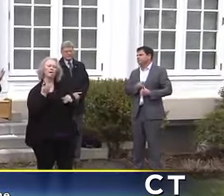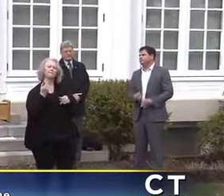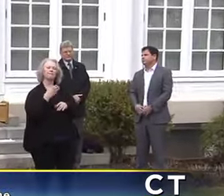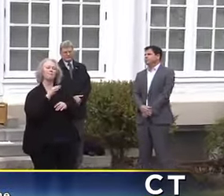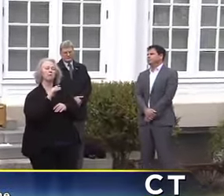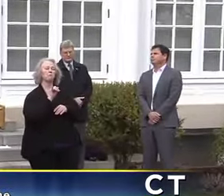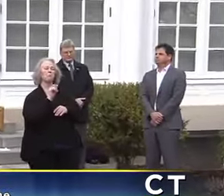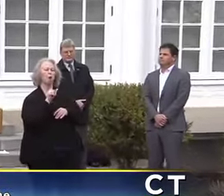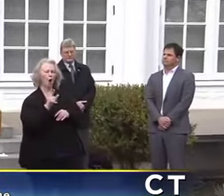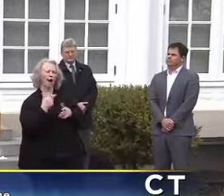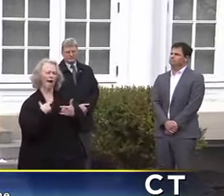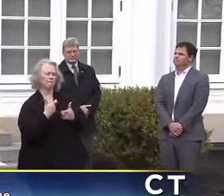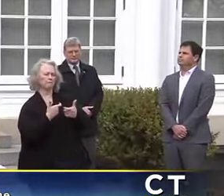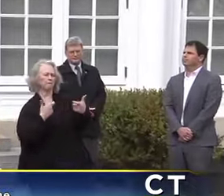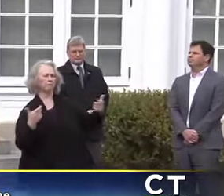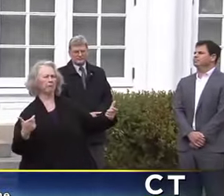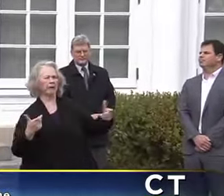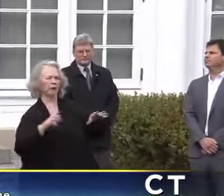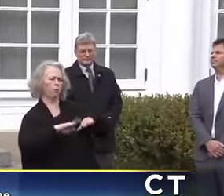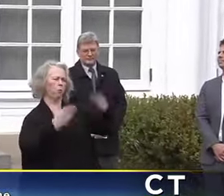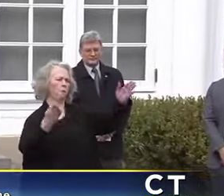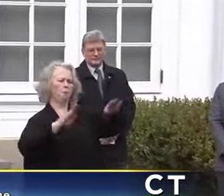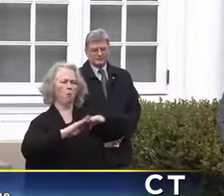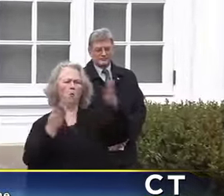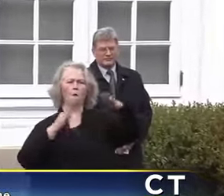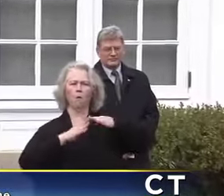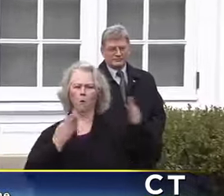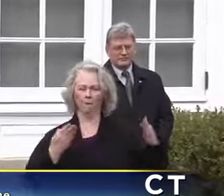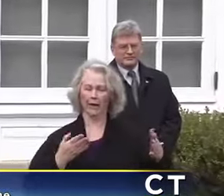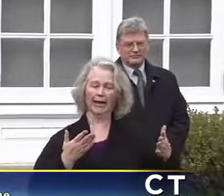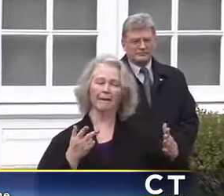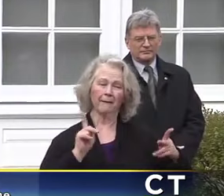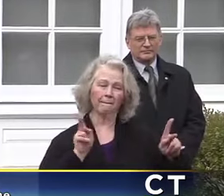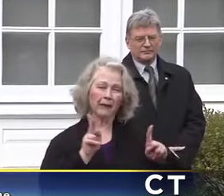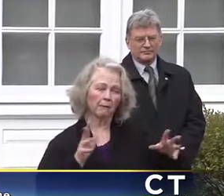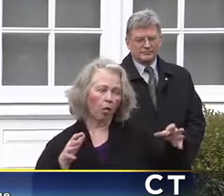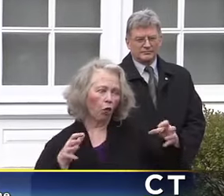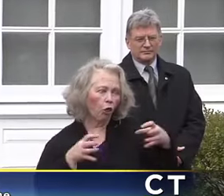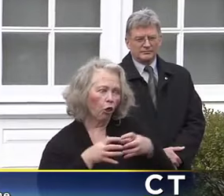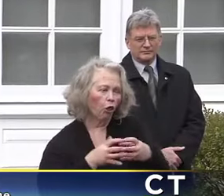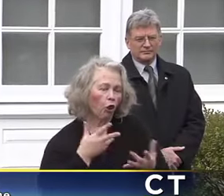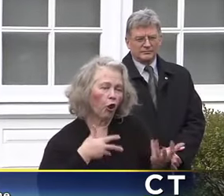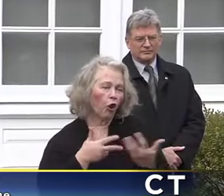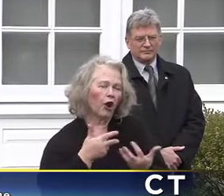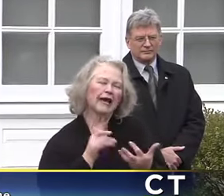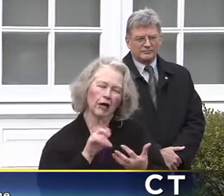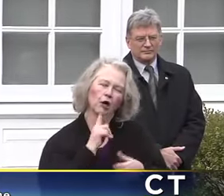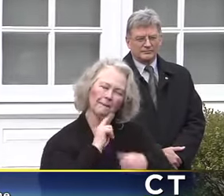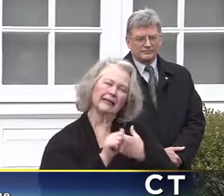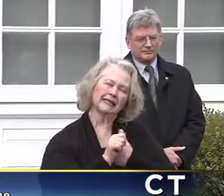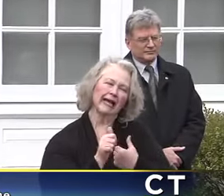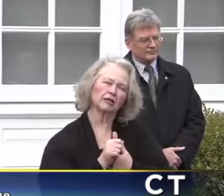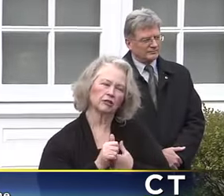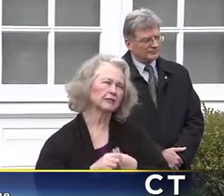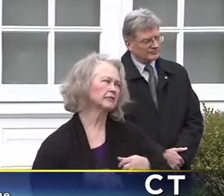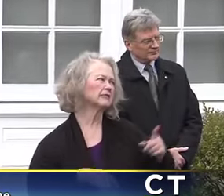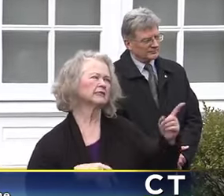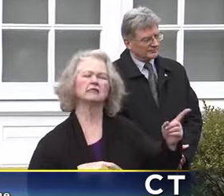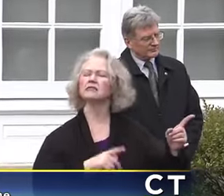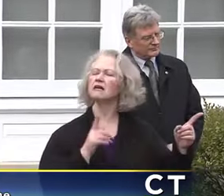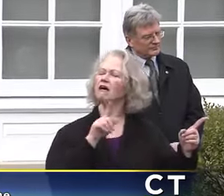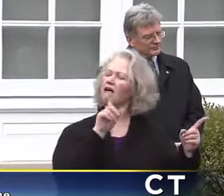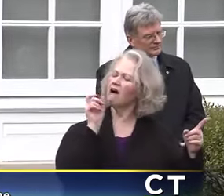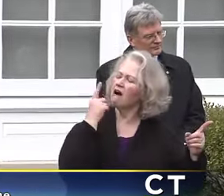areas where folks can congregate and they could be at some risk there. So it's something we're going to take a look at. When will you be making the